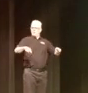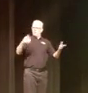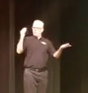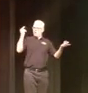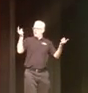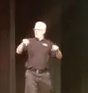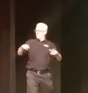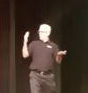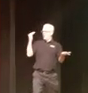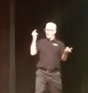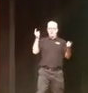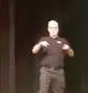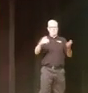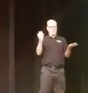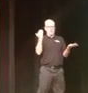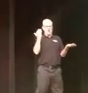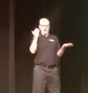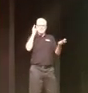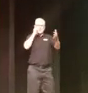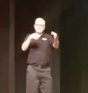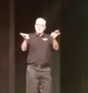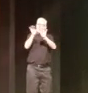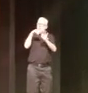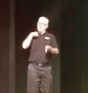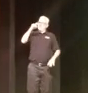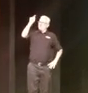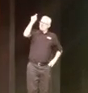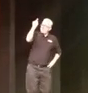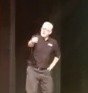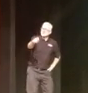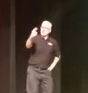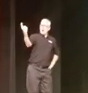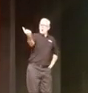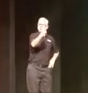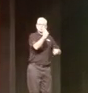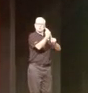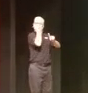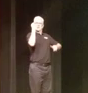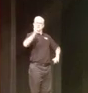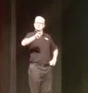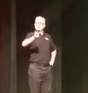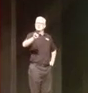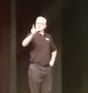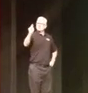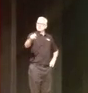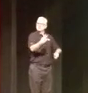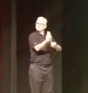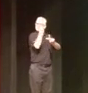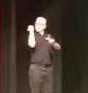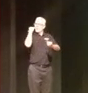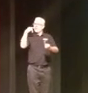How the heck did this happen? Why did it happen? I think it's important that we need to look back at history.